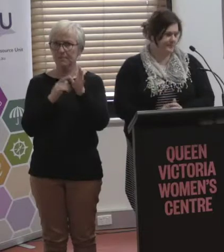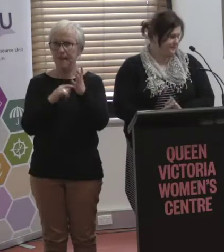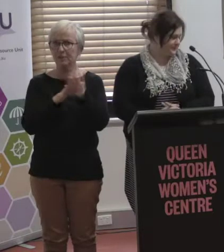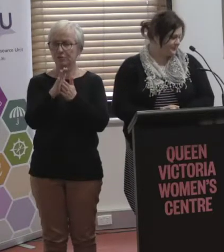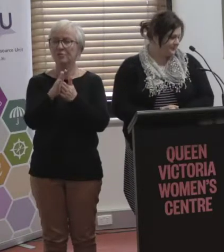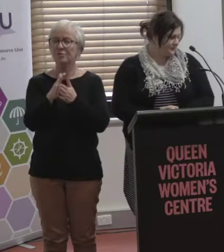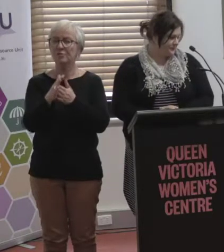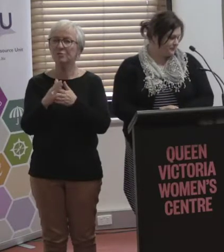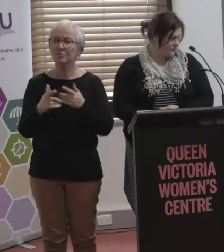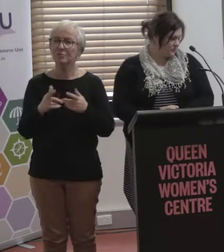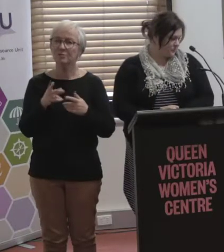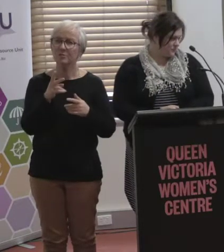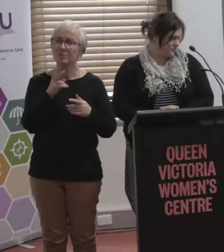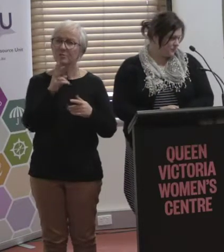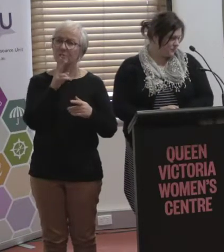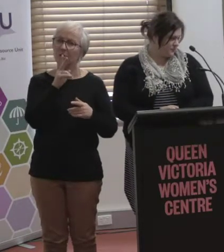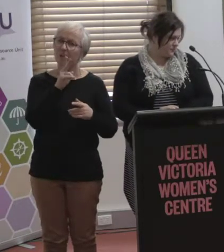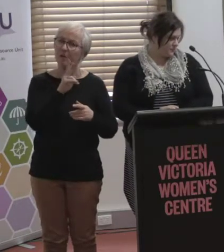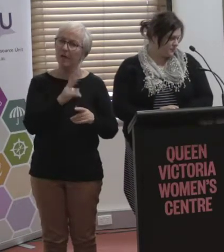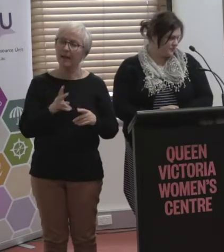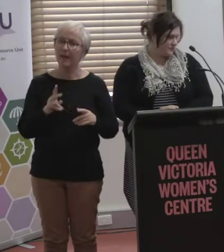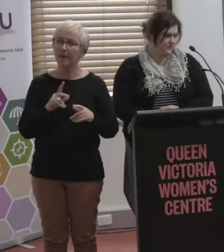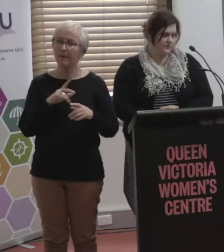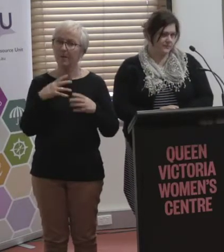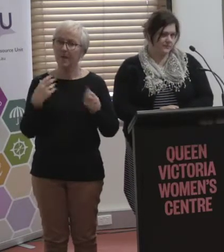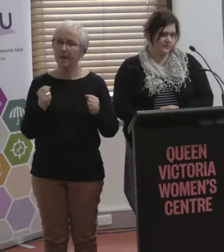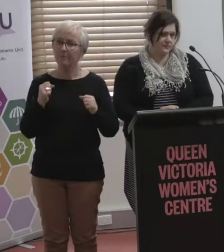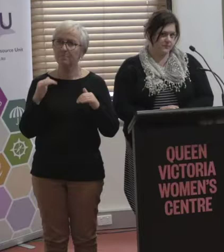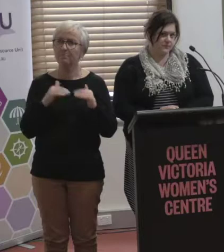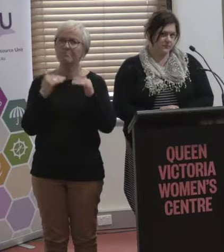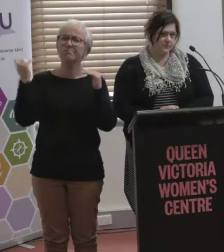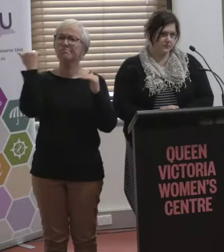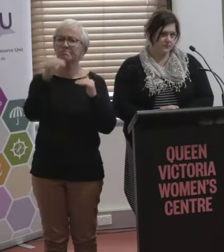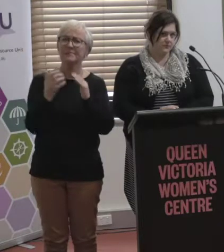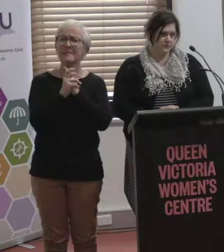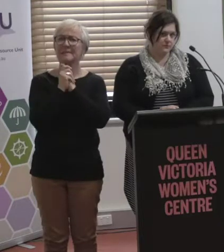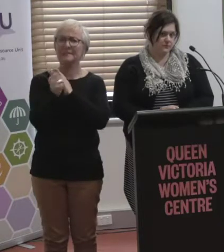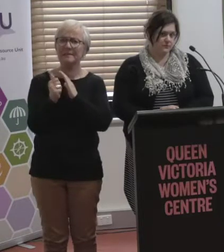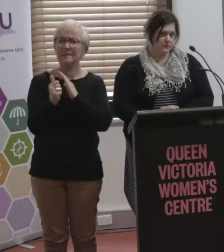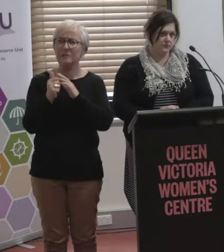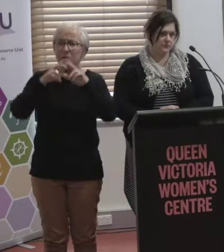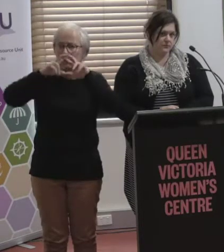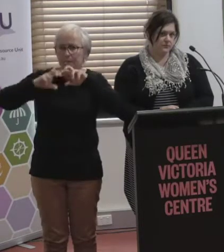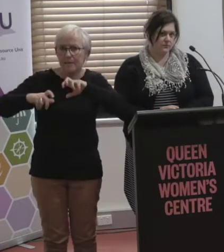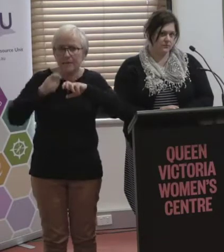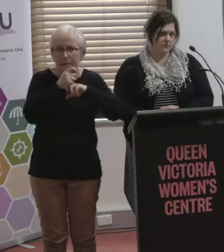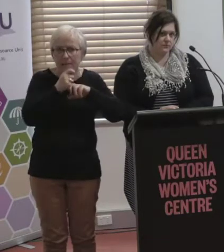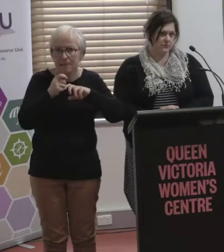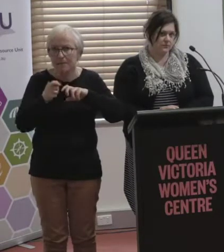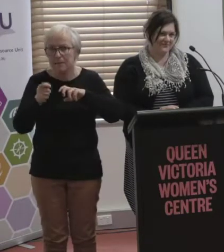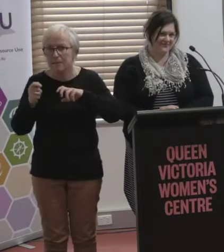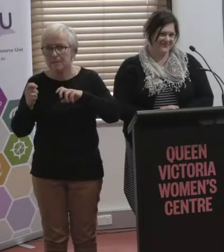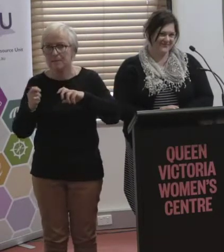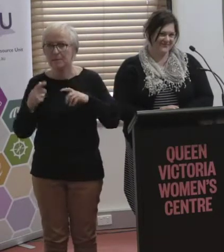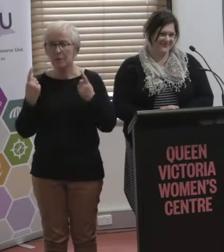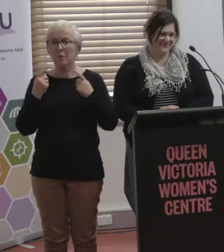there is our really highly skilled investigators that go out there and compliance